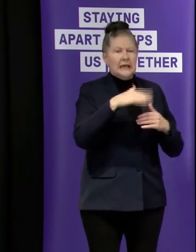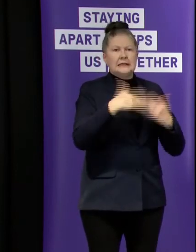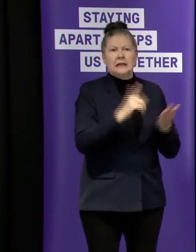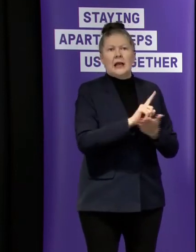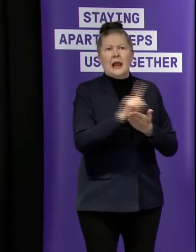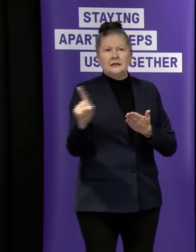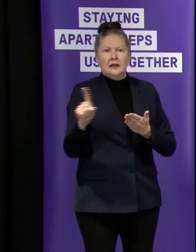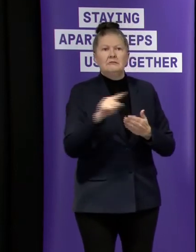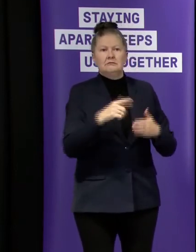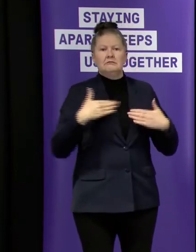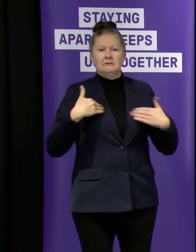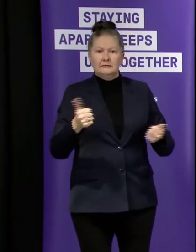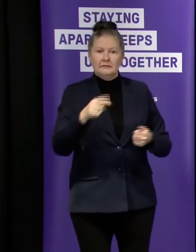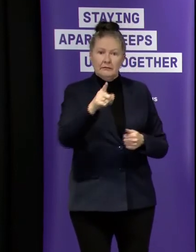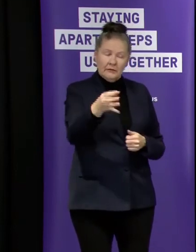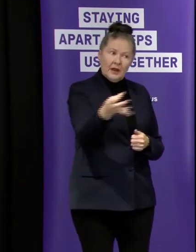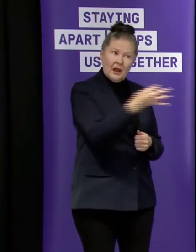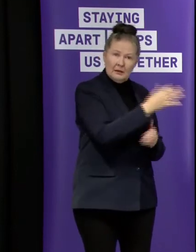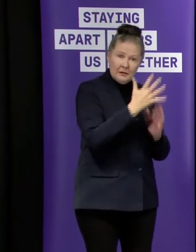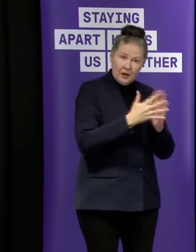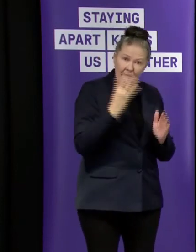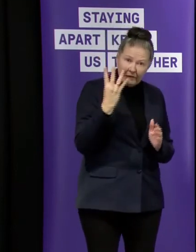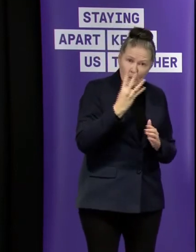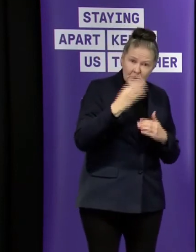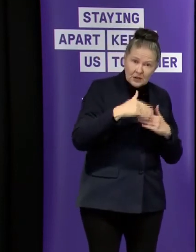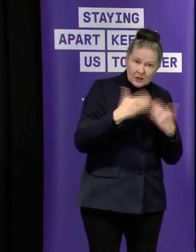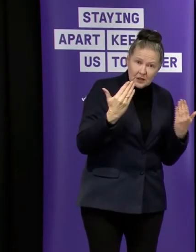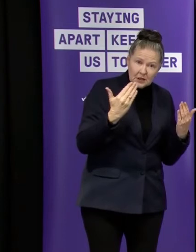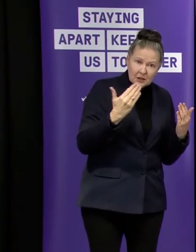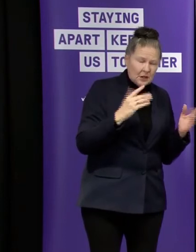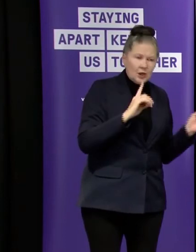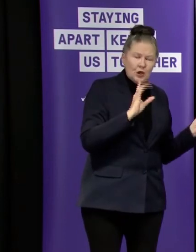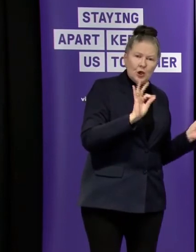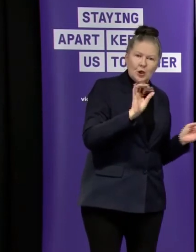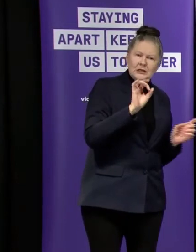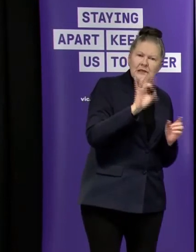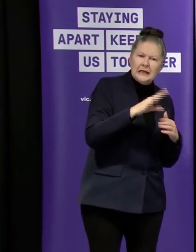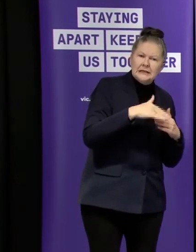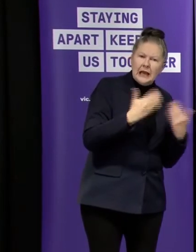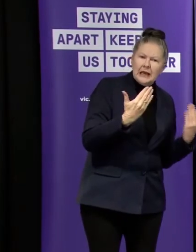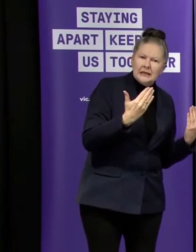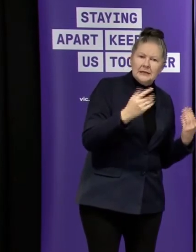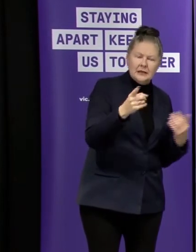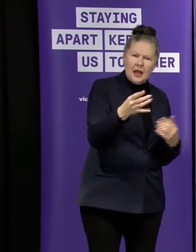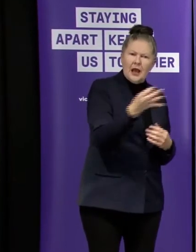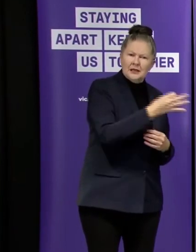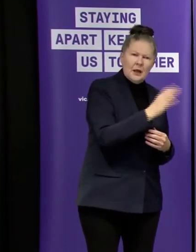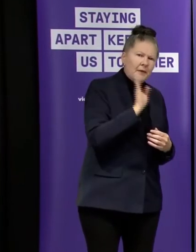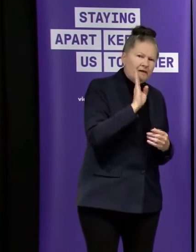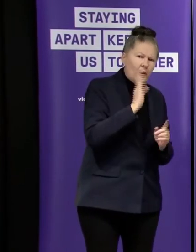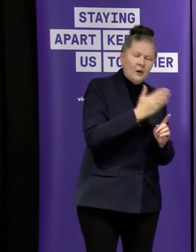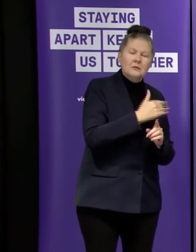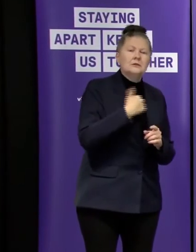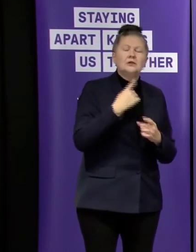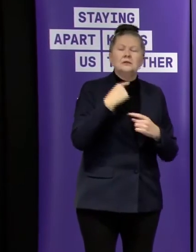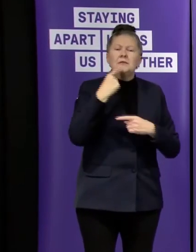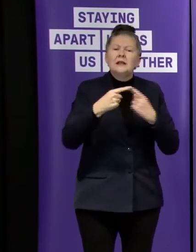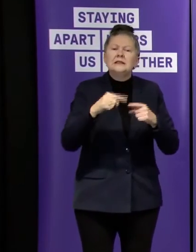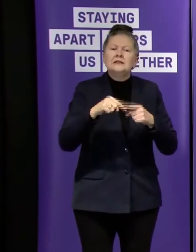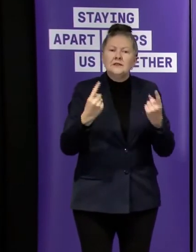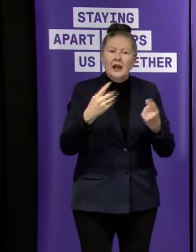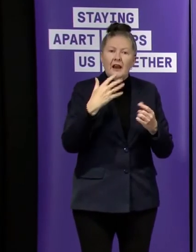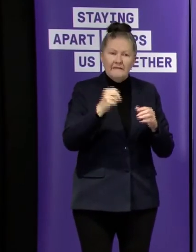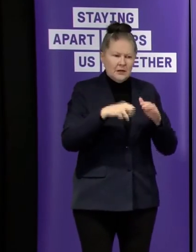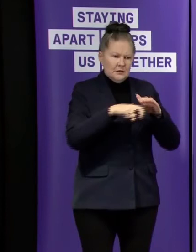was it 14 days i know it's no it's 10 days so what was it before you said sorry so just to draw a distinction between um